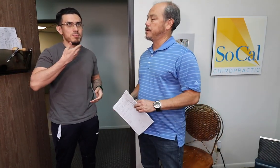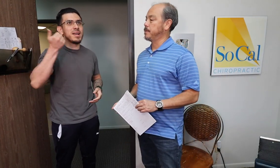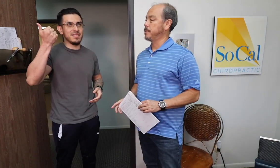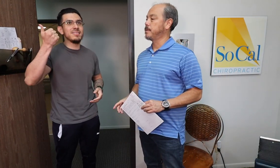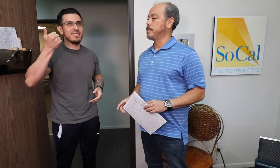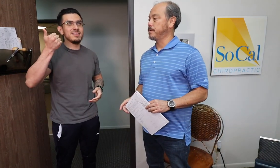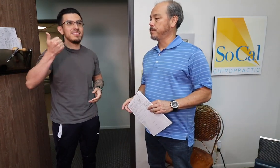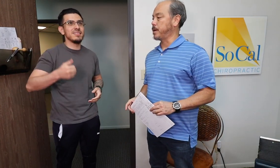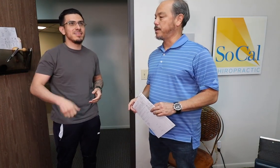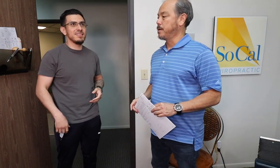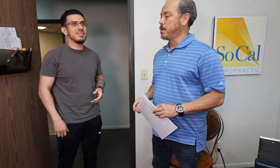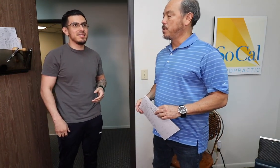Is it better?